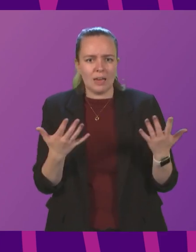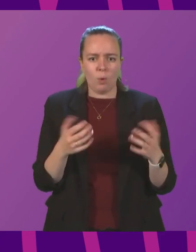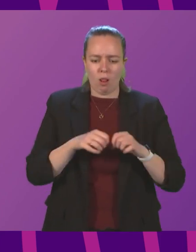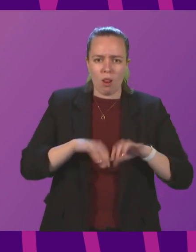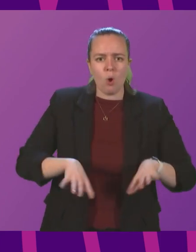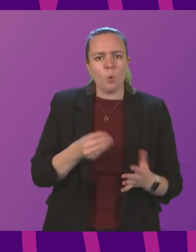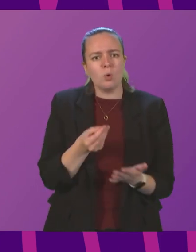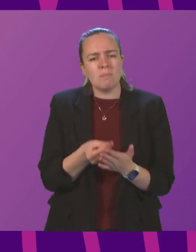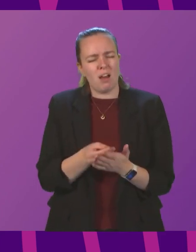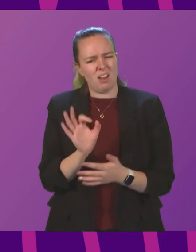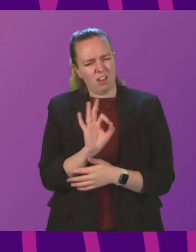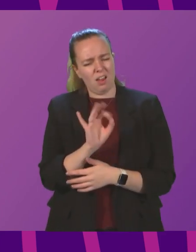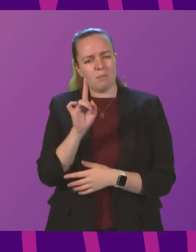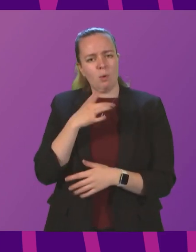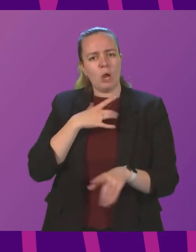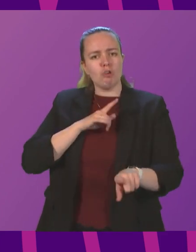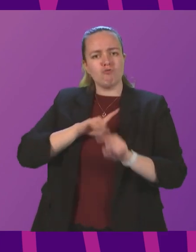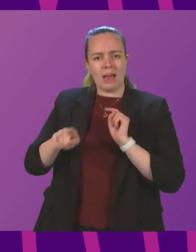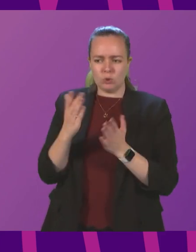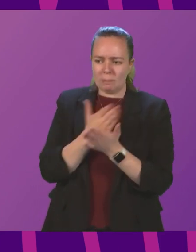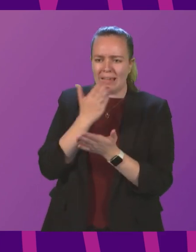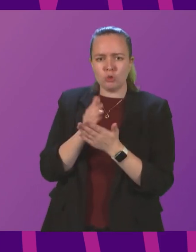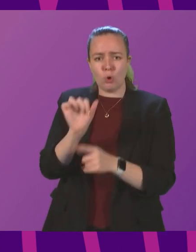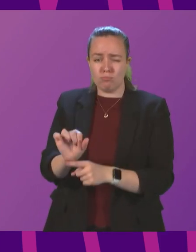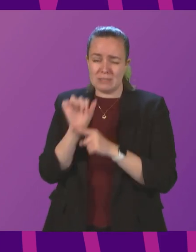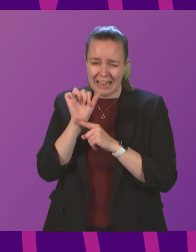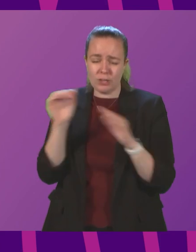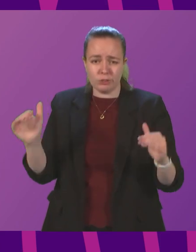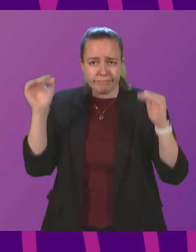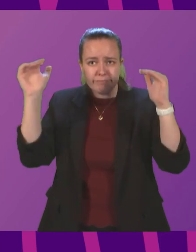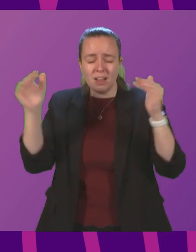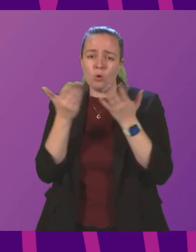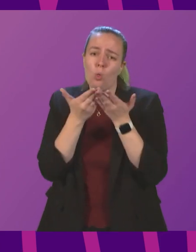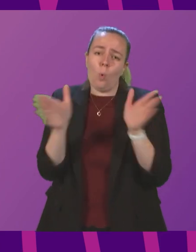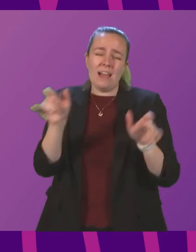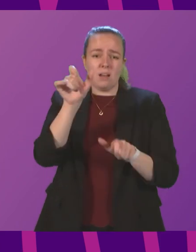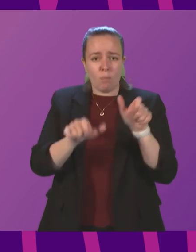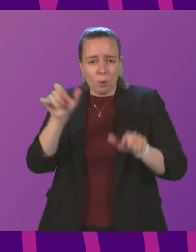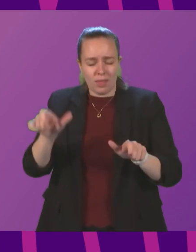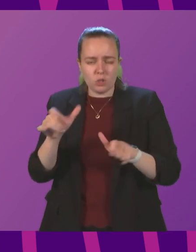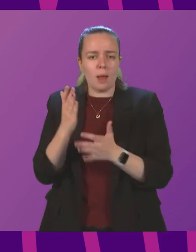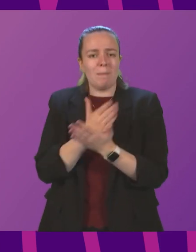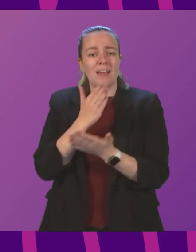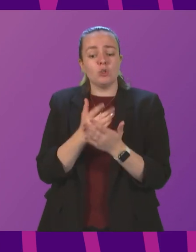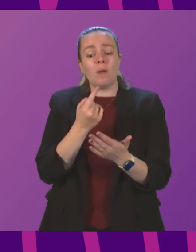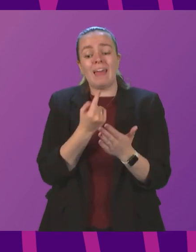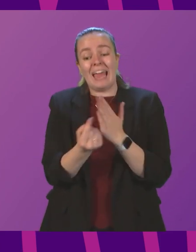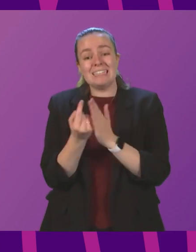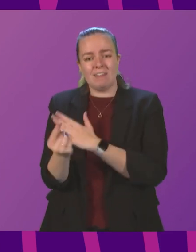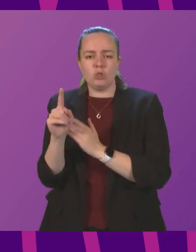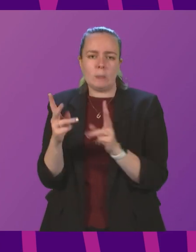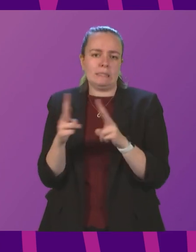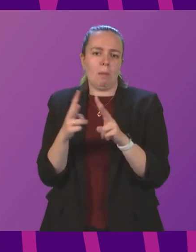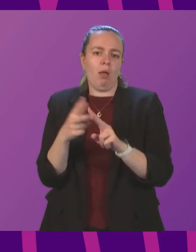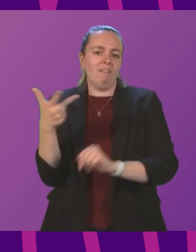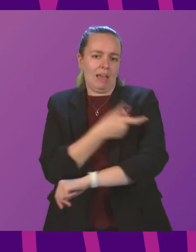but we are trying to maximise the protection that's in place for the wider population by ensuring that individuals are double vaccinated.